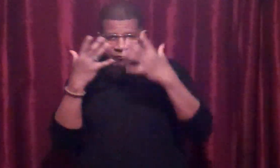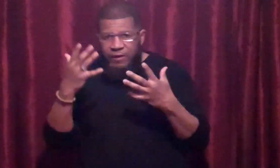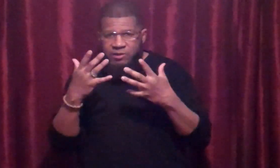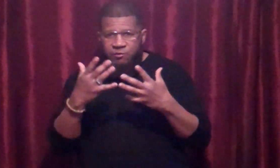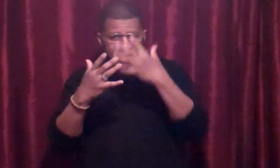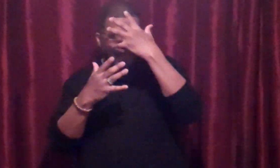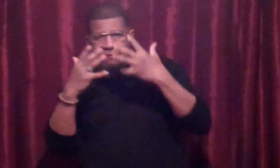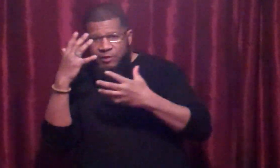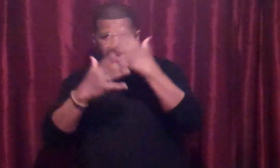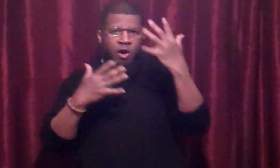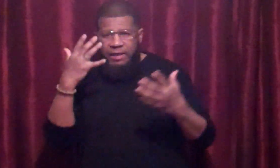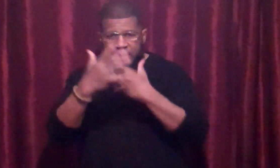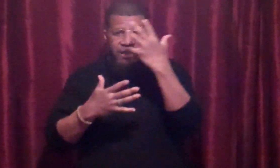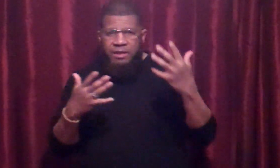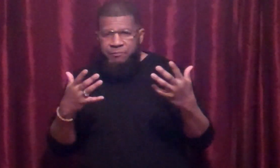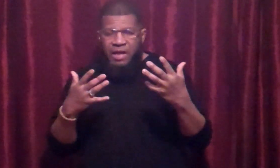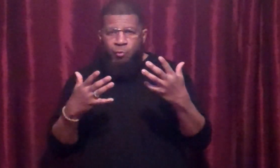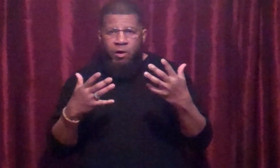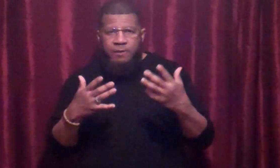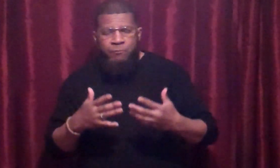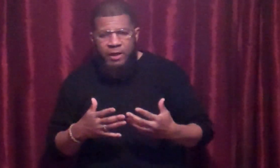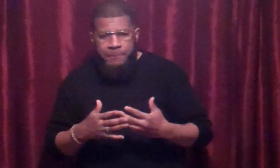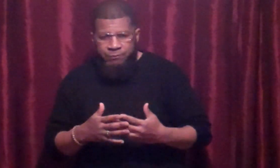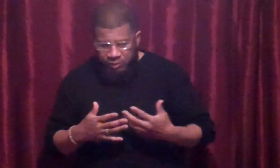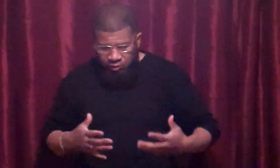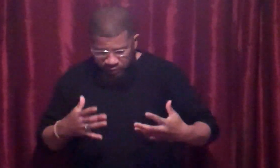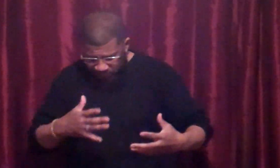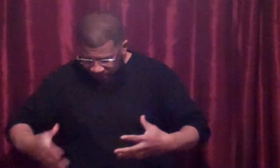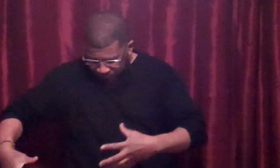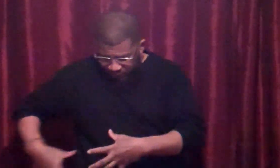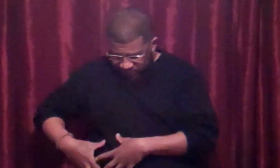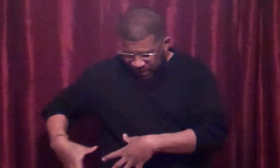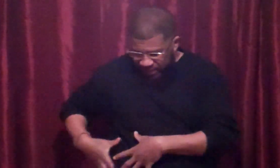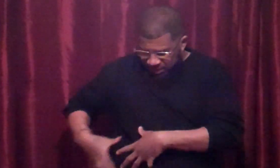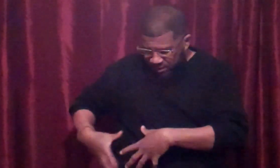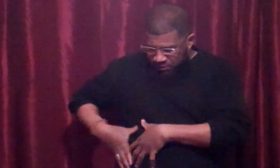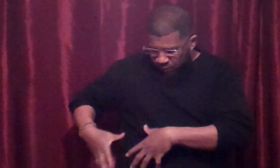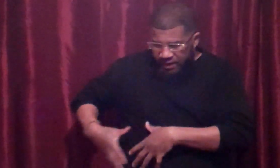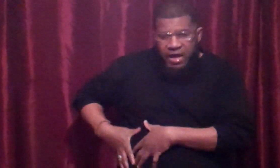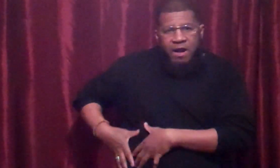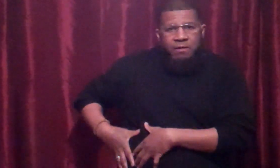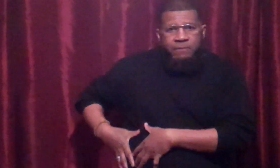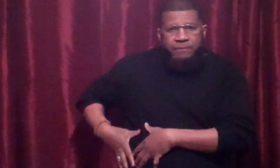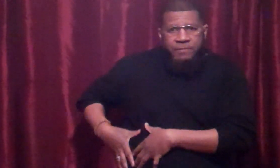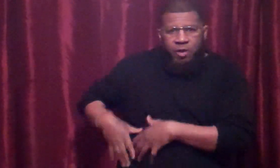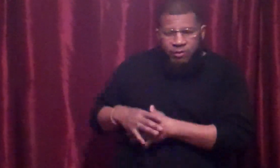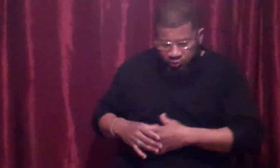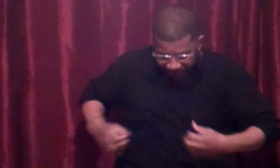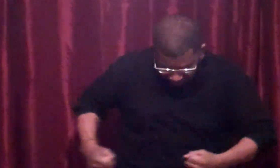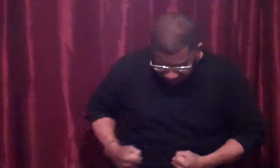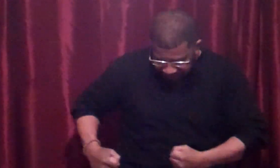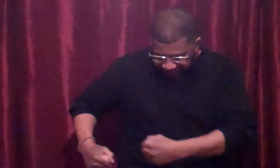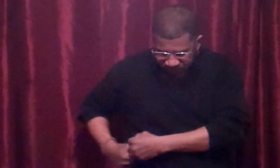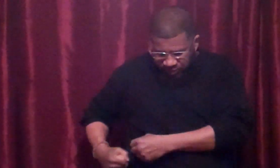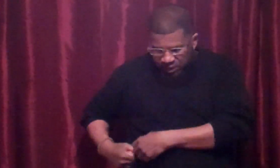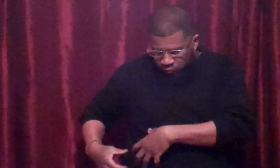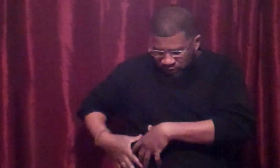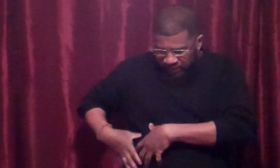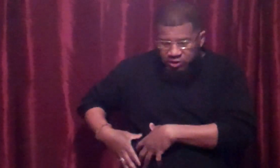the face. So I didn't have the target that I wanted, right? Because he had put his head right here. No, he's trying to take me down. His head was against